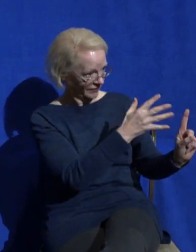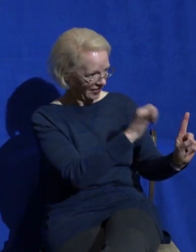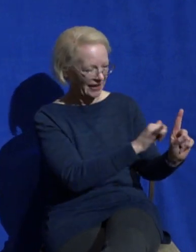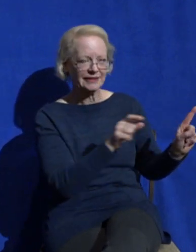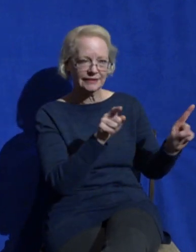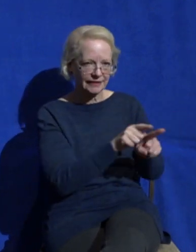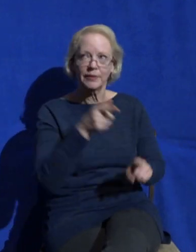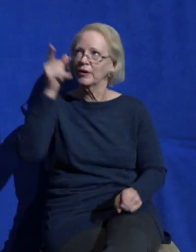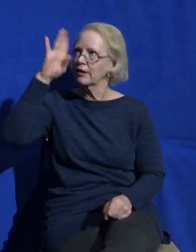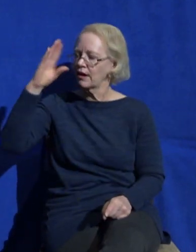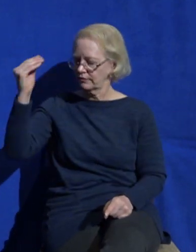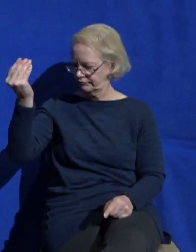you should have a quiet time